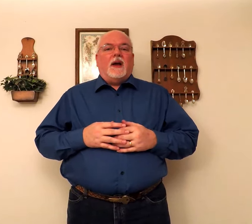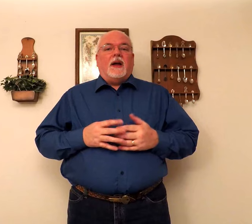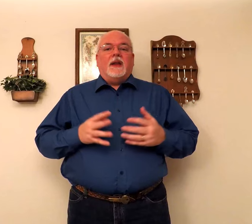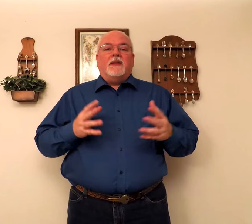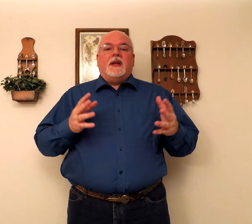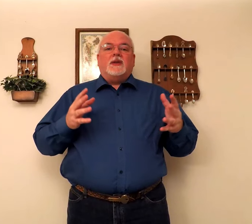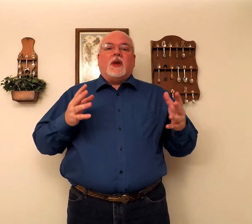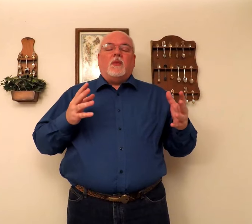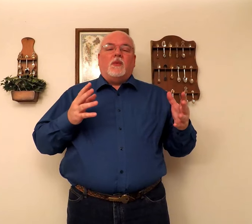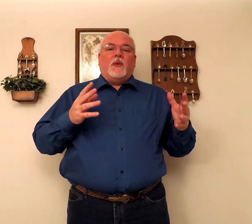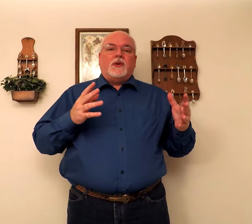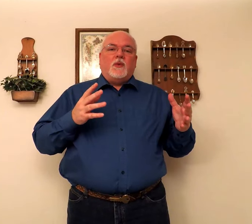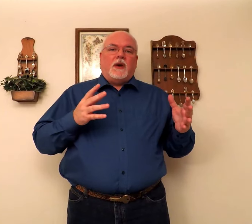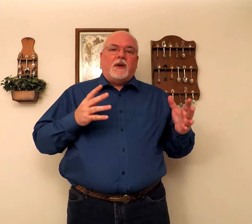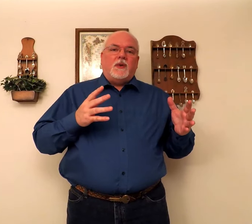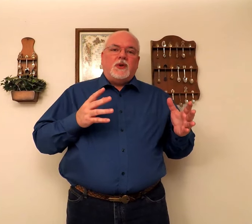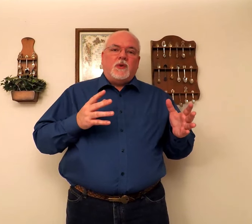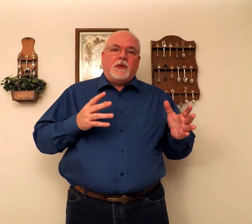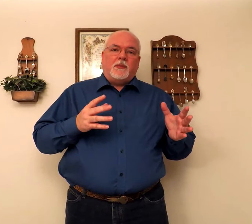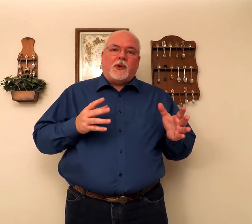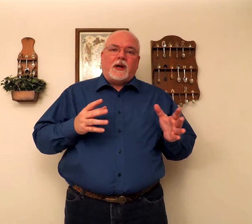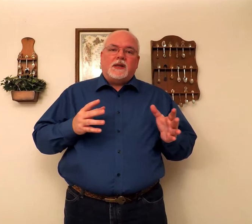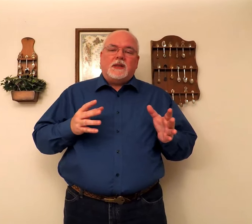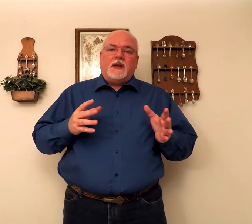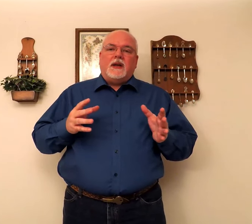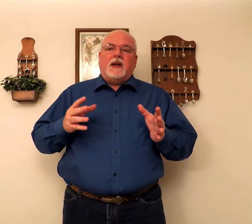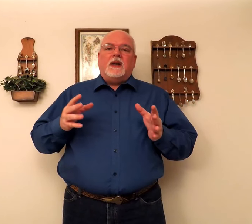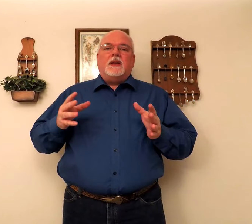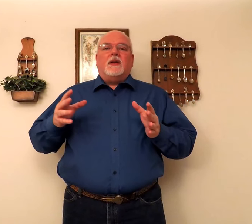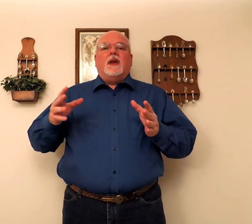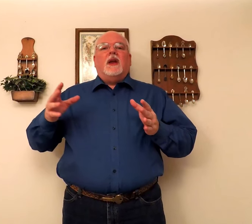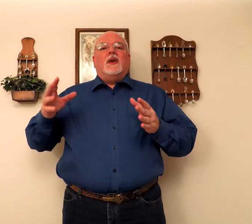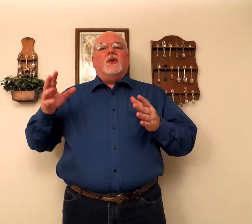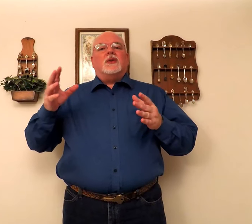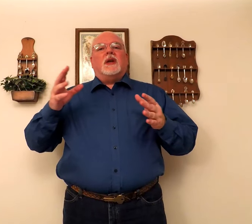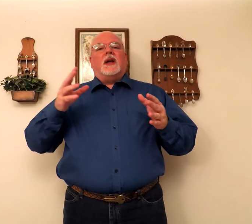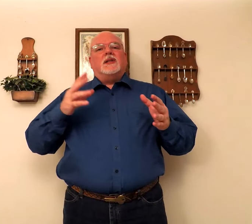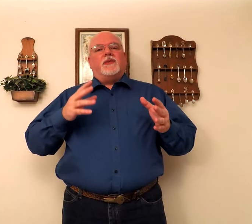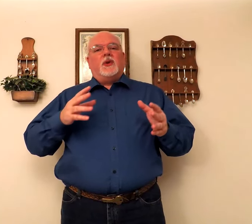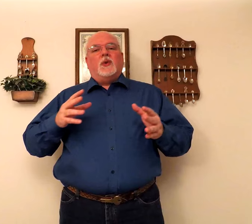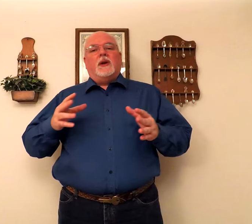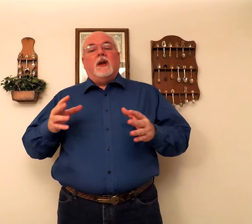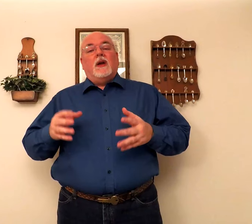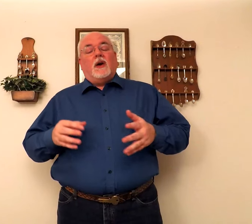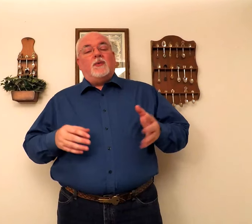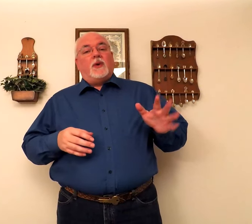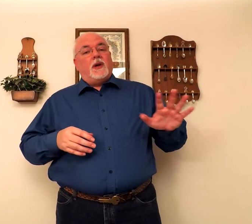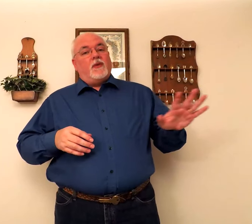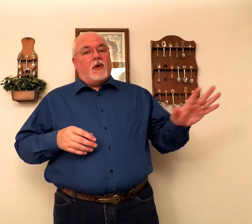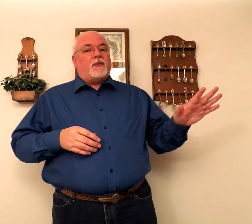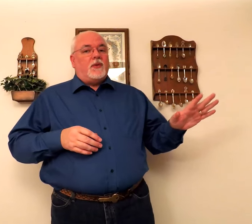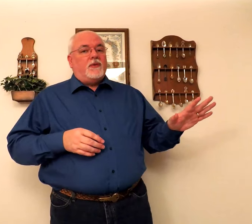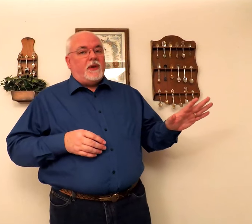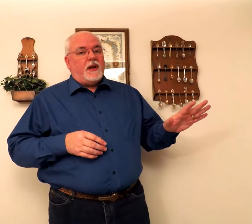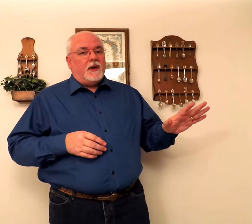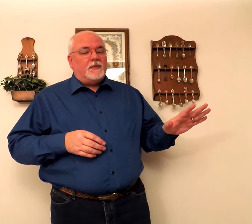In this, what you want to do is you want to be practicing getting your signs fluid. Hopefully, you've gone through the video